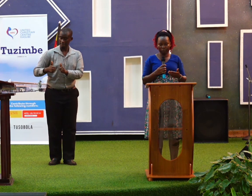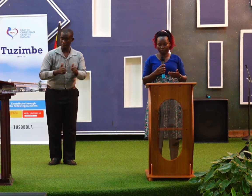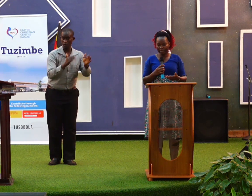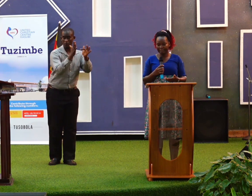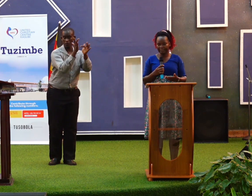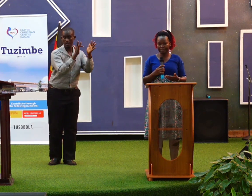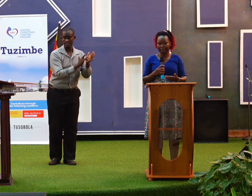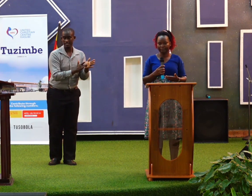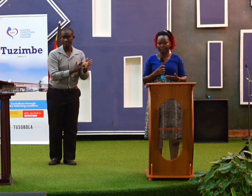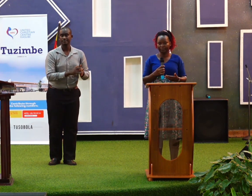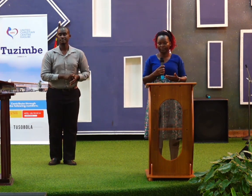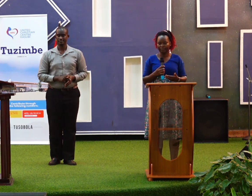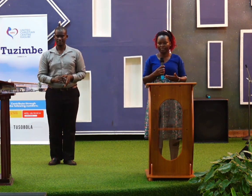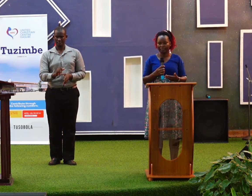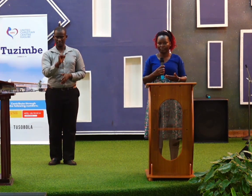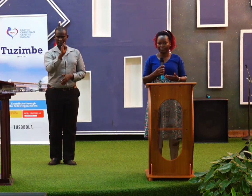follow Christ.